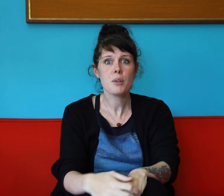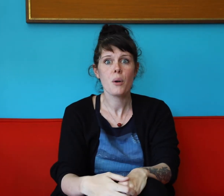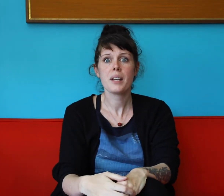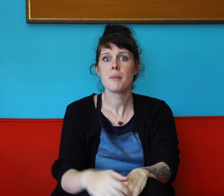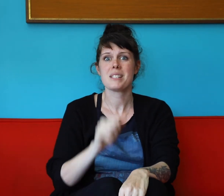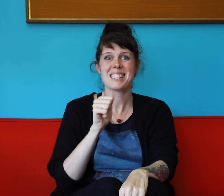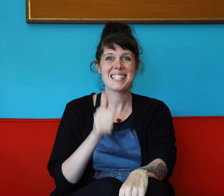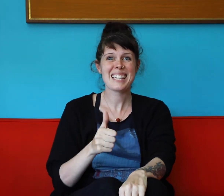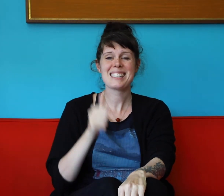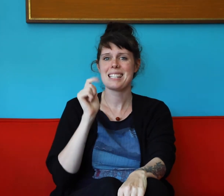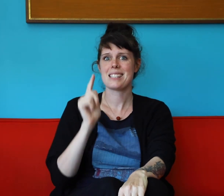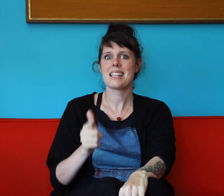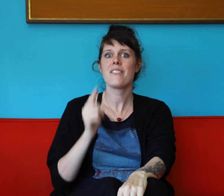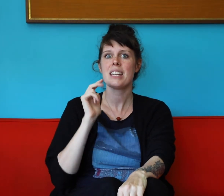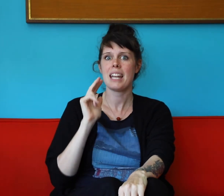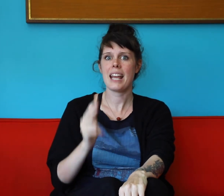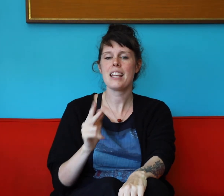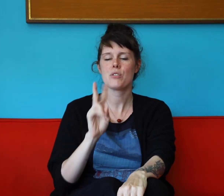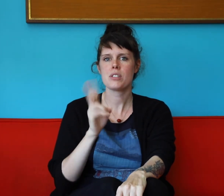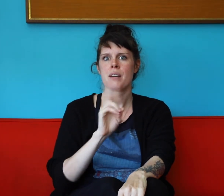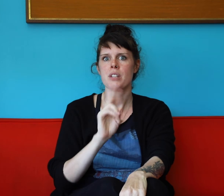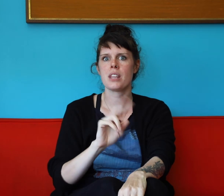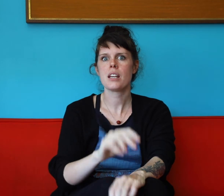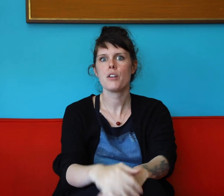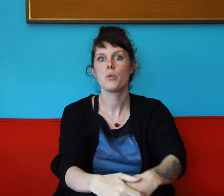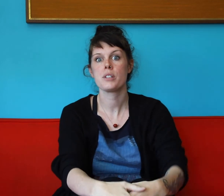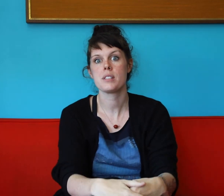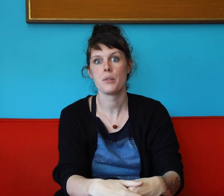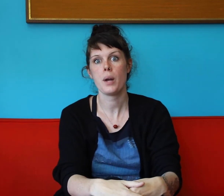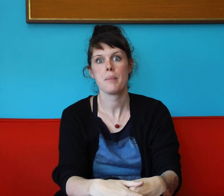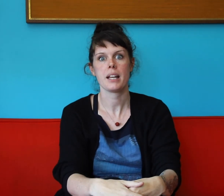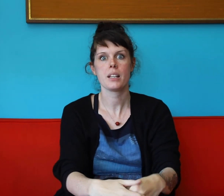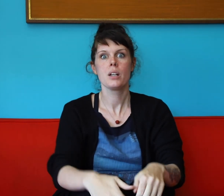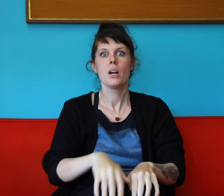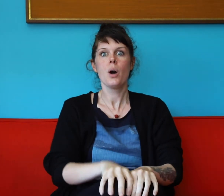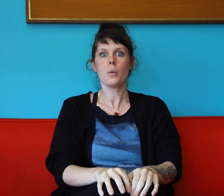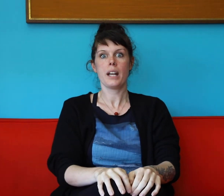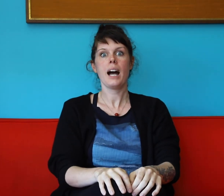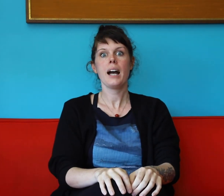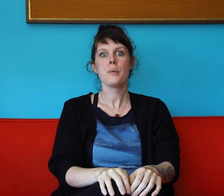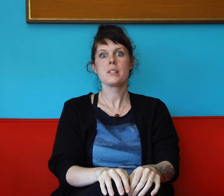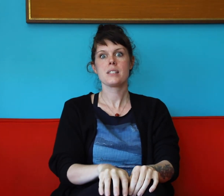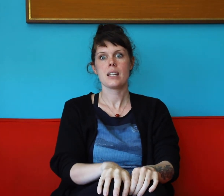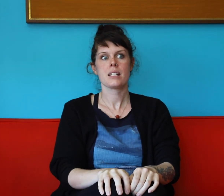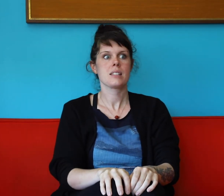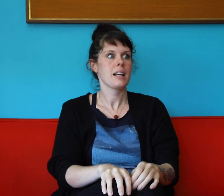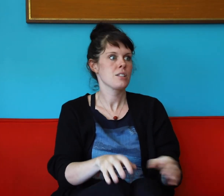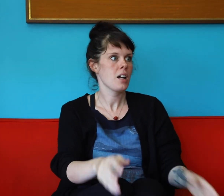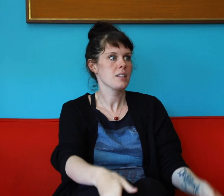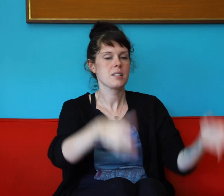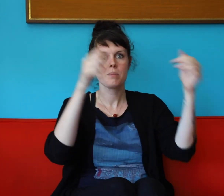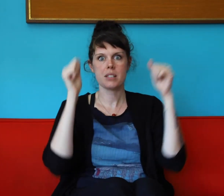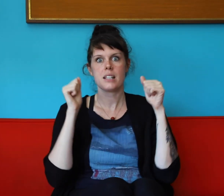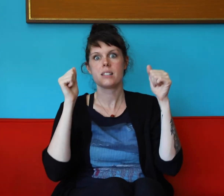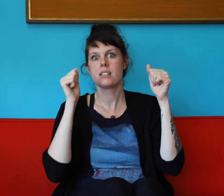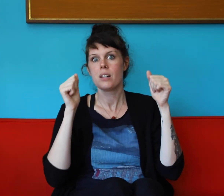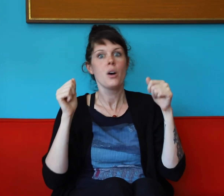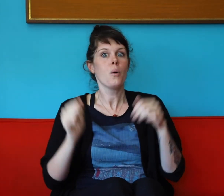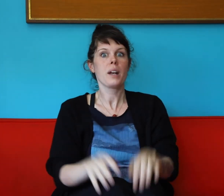going up to six and seven and eight. You just have to think of words that rhyme like, When I was six, I saw some sticks. When